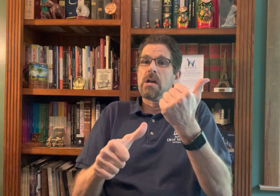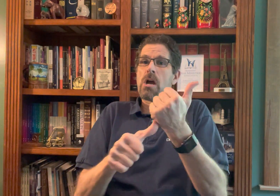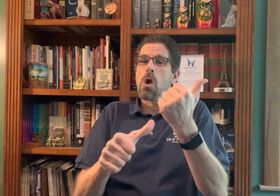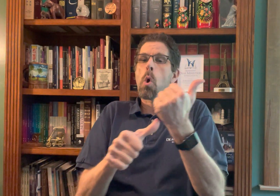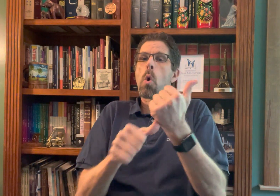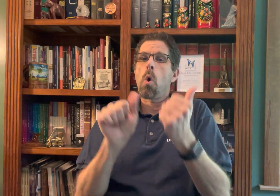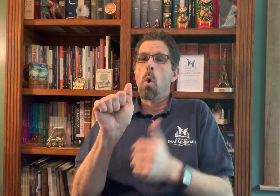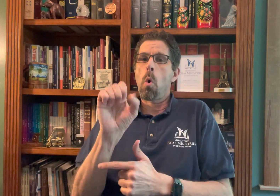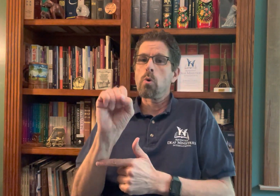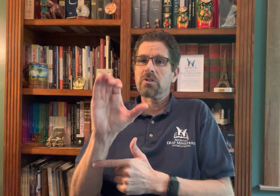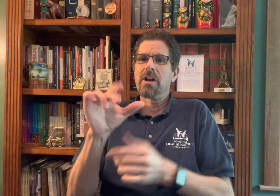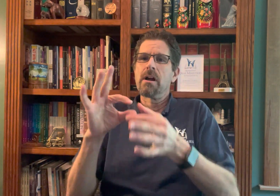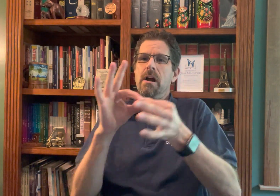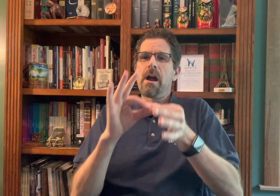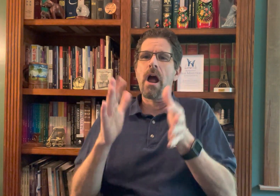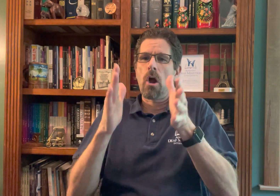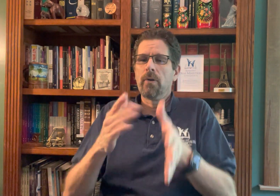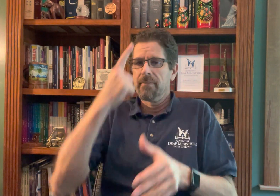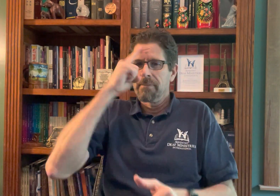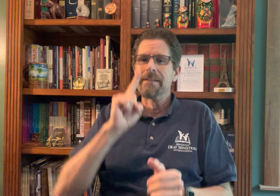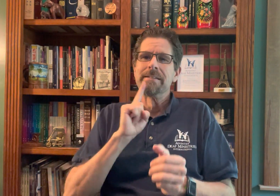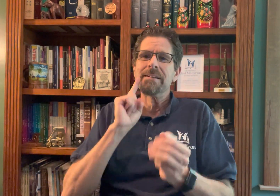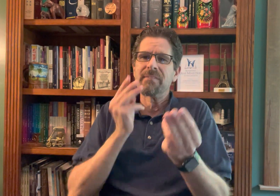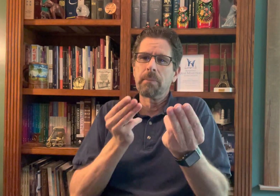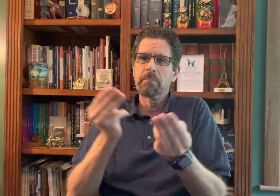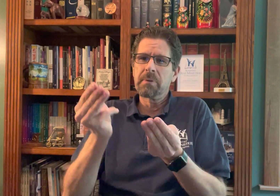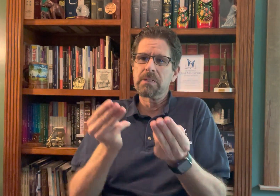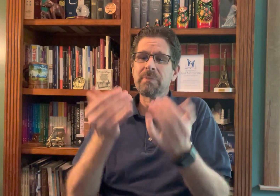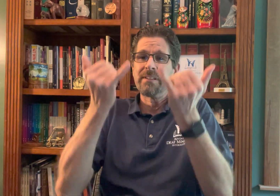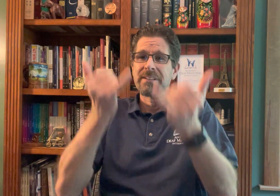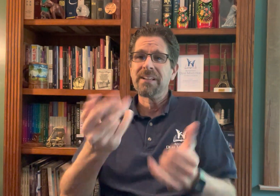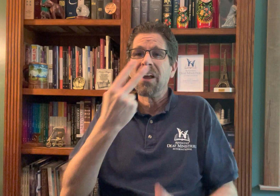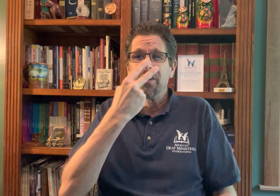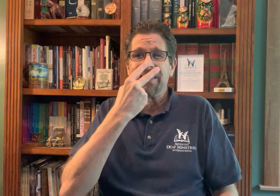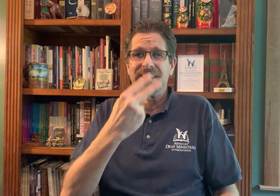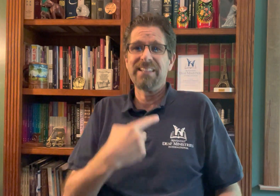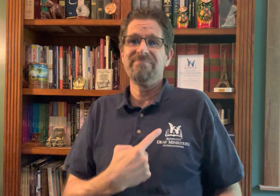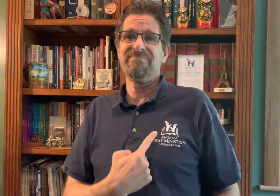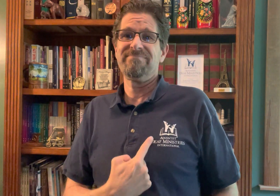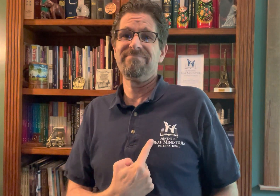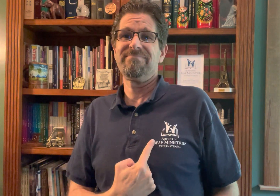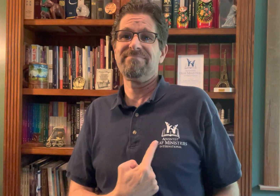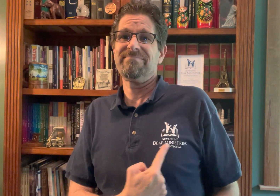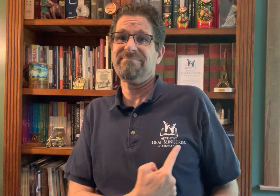I have been working as an Associate Coordinator for Aventus Possibilities Ministries.